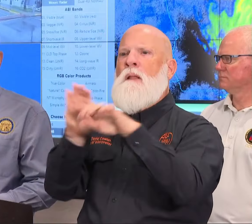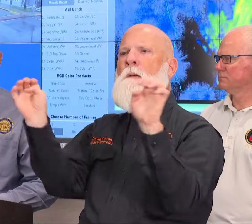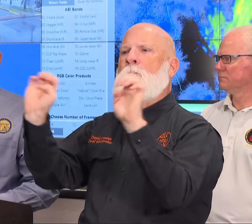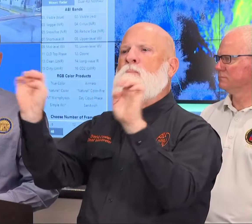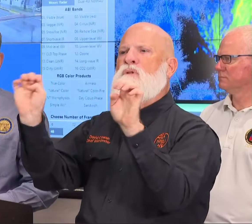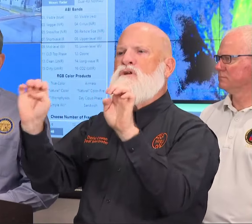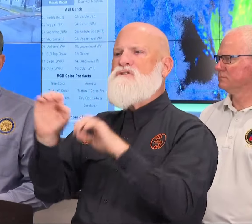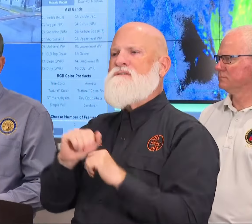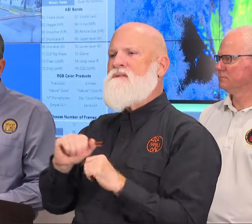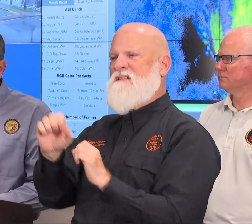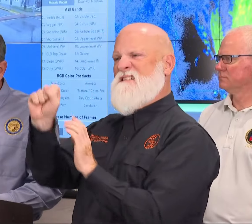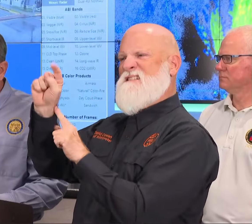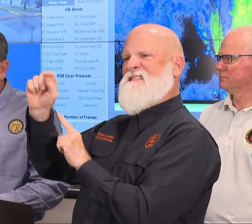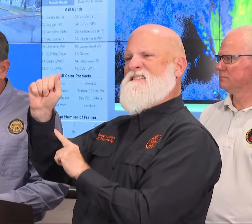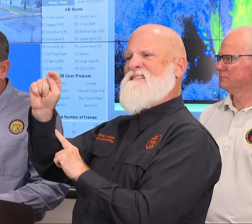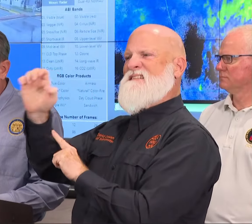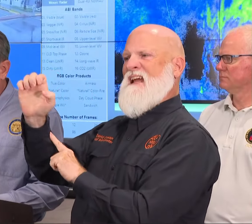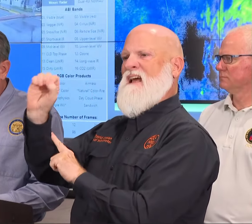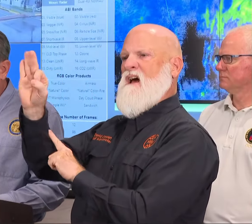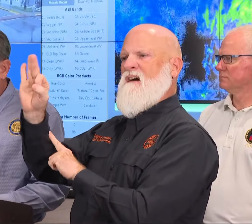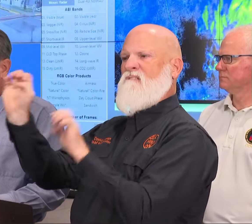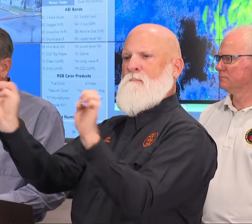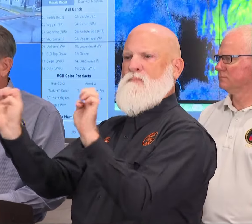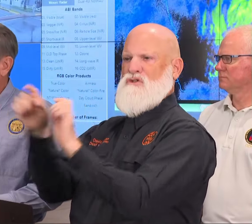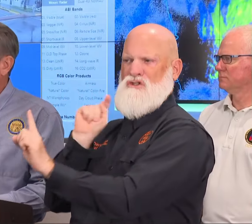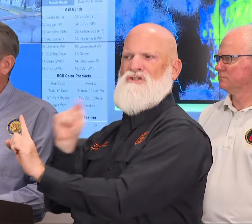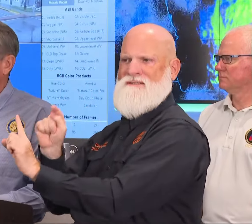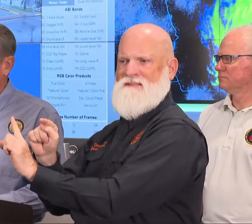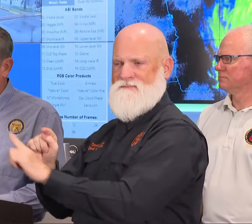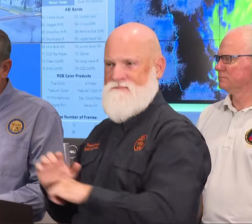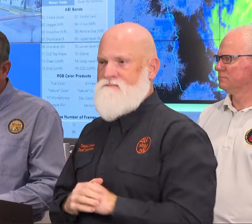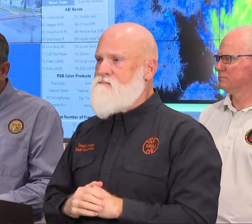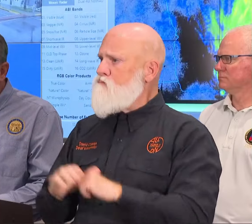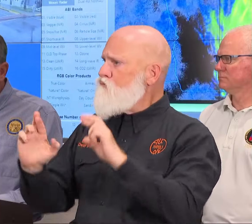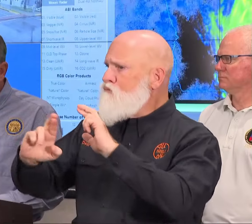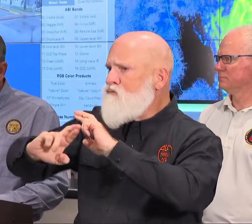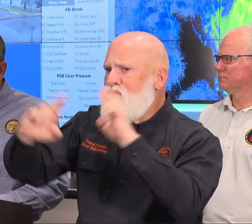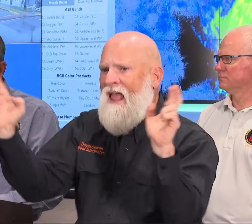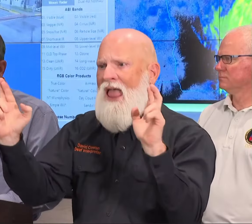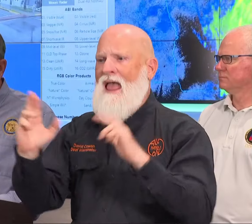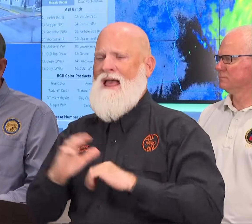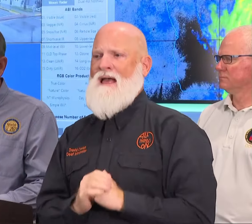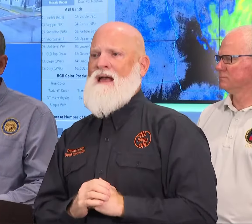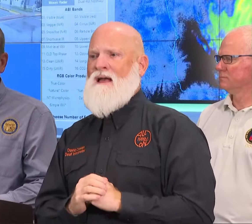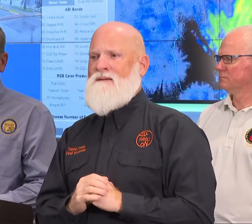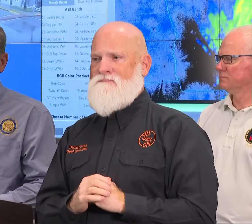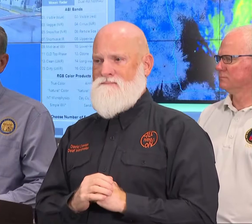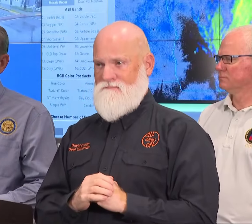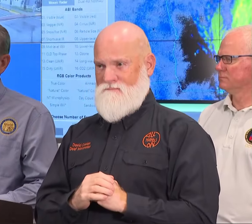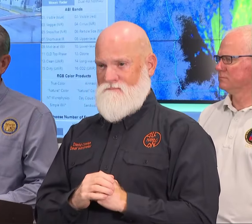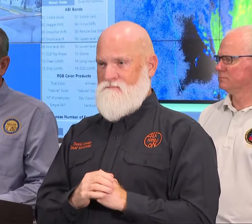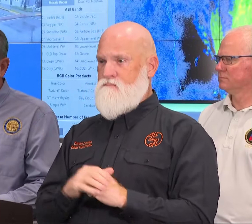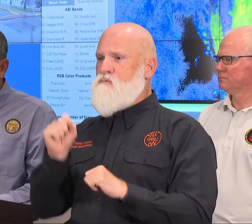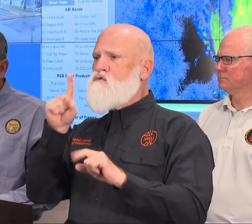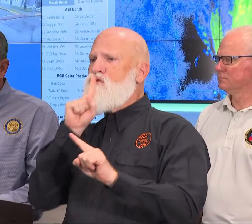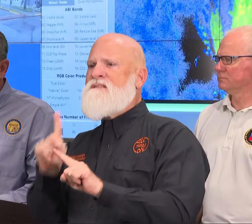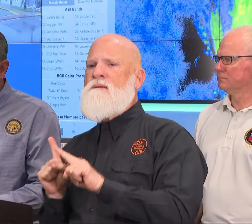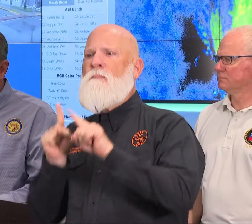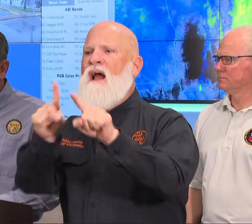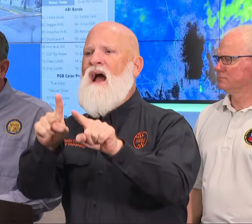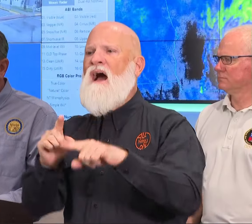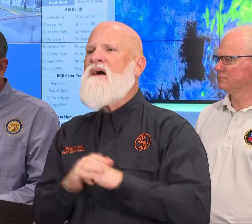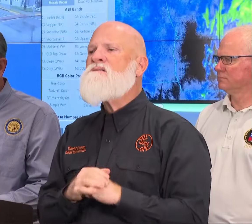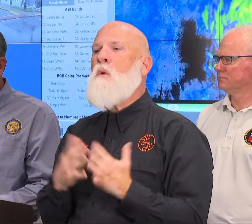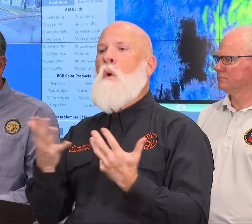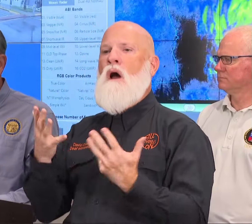and organizations within the impacted area. I issued an additional executive order yesterday enabling the Georgia National